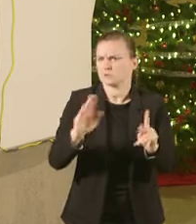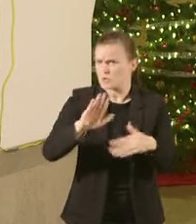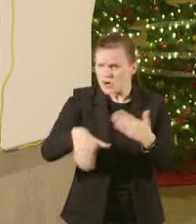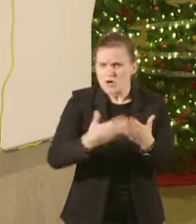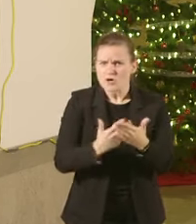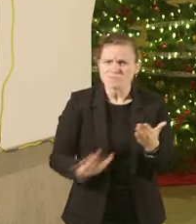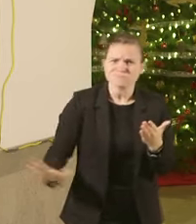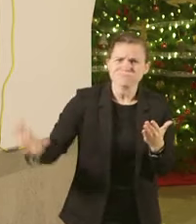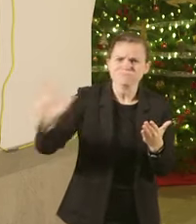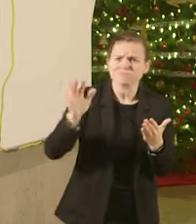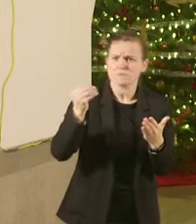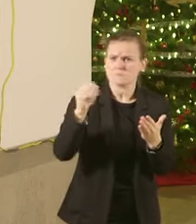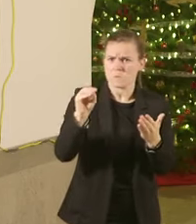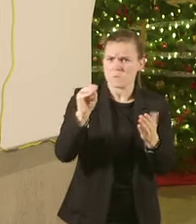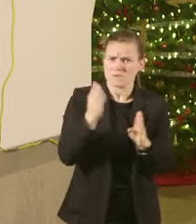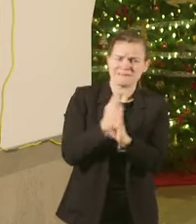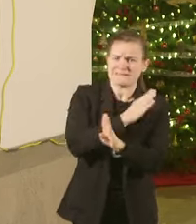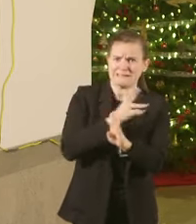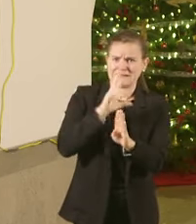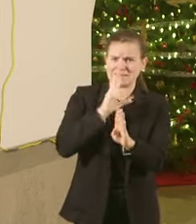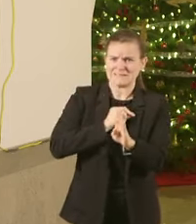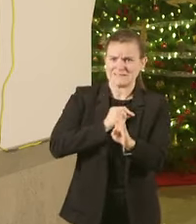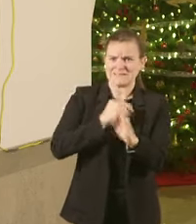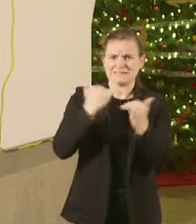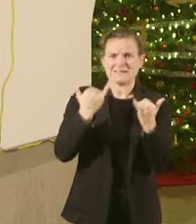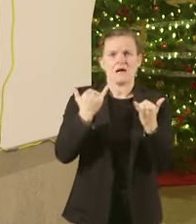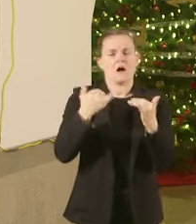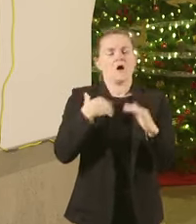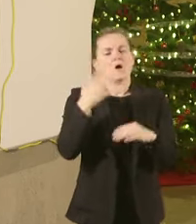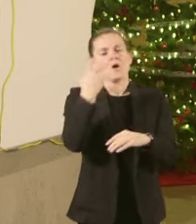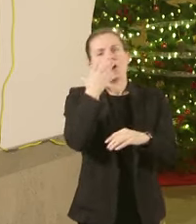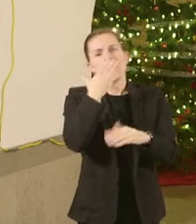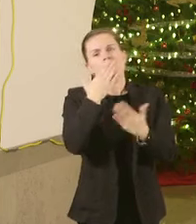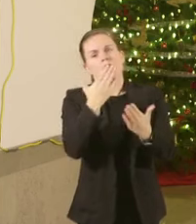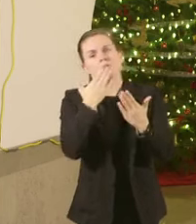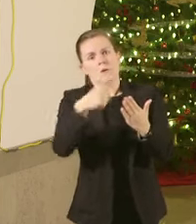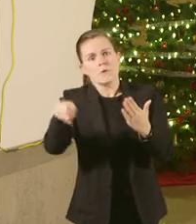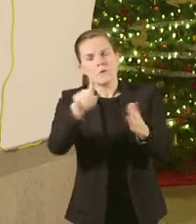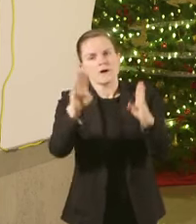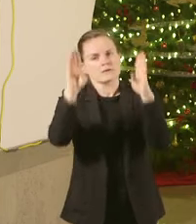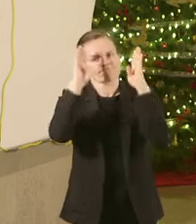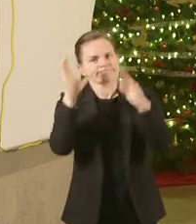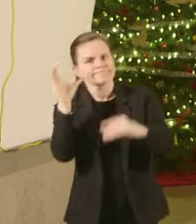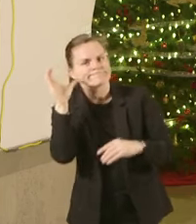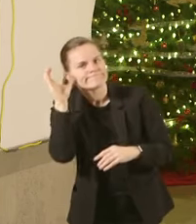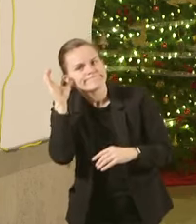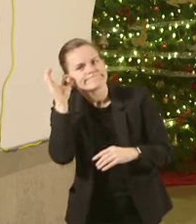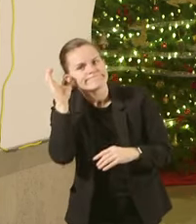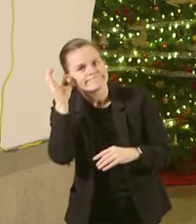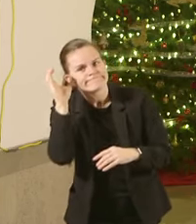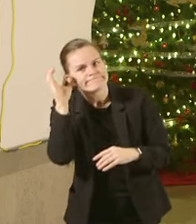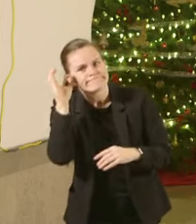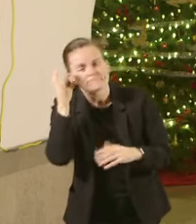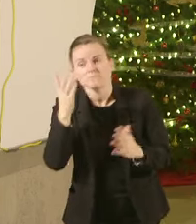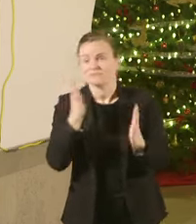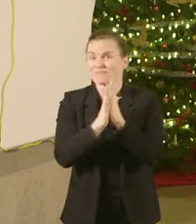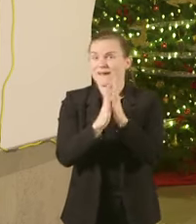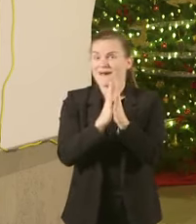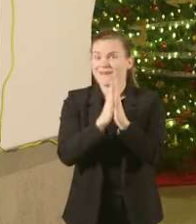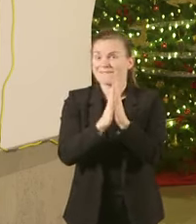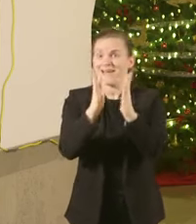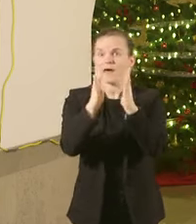thank them for taking heed to that warning that we put out we've seen by the traffic levels we've heard from many people that